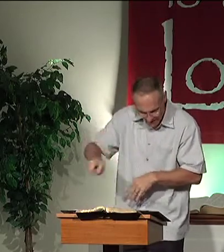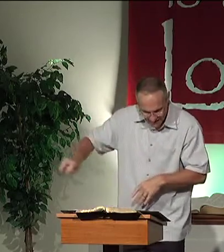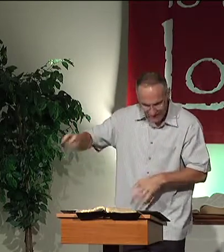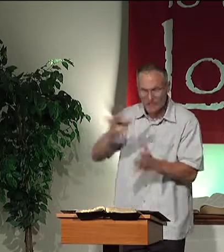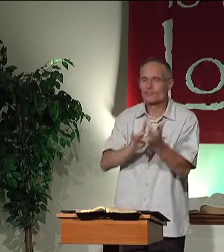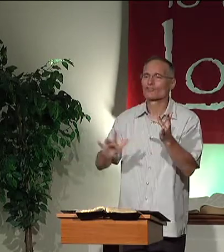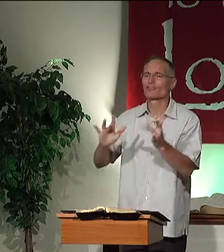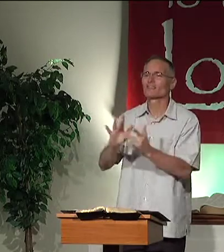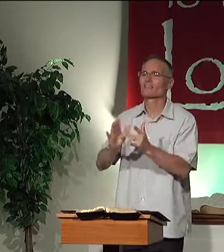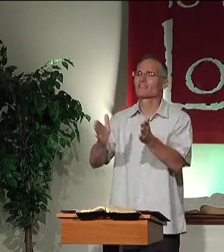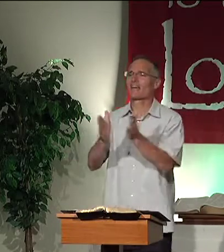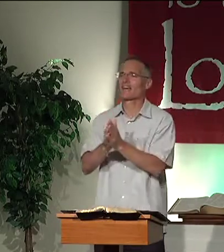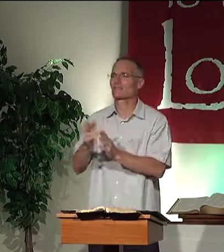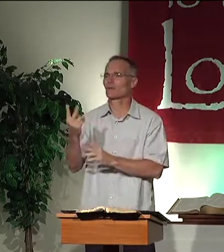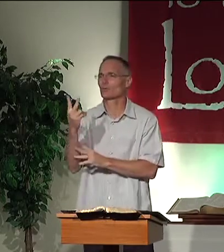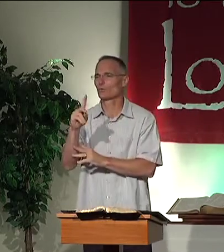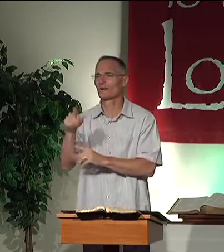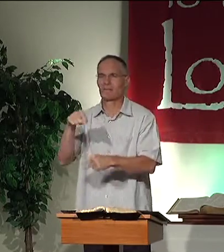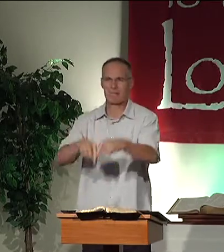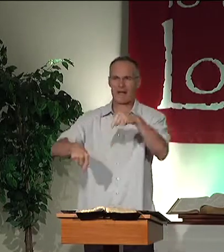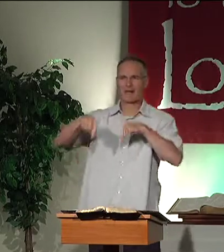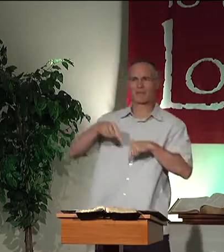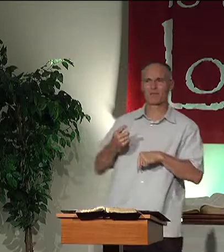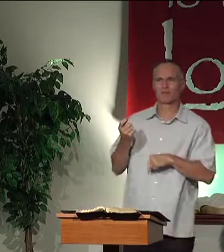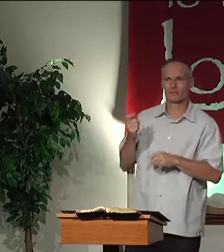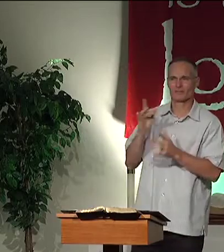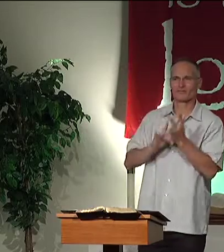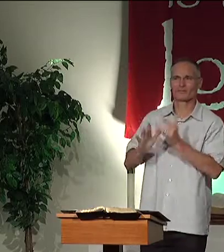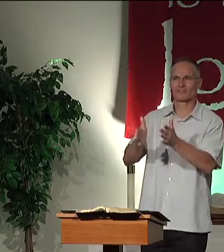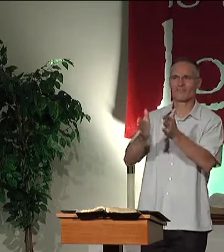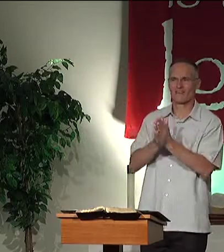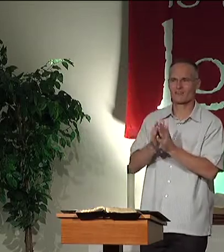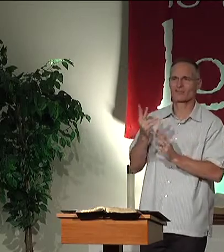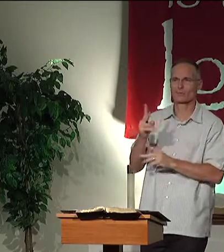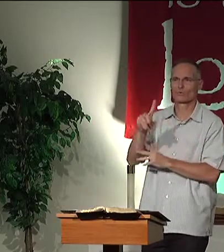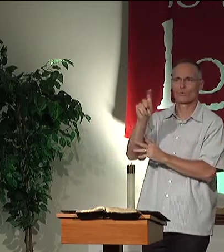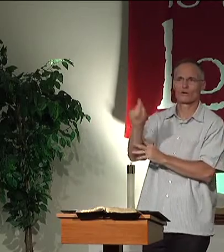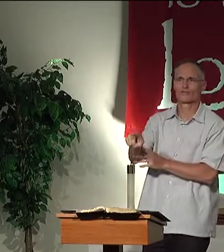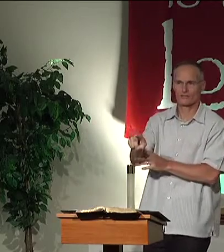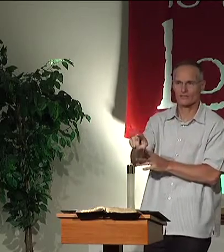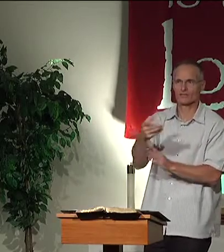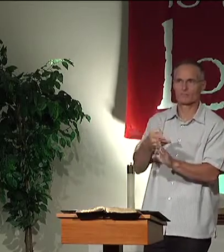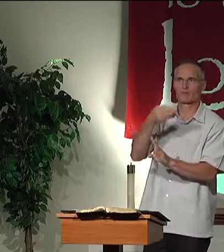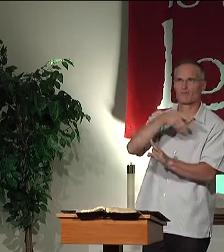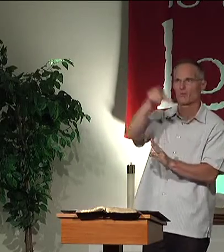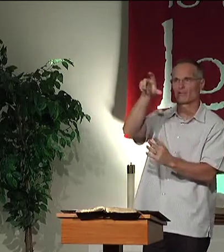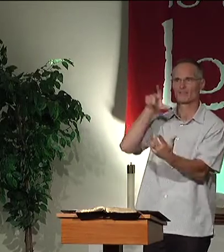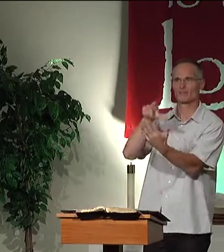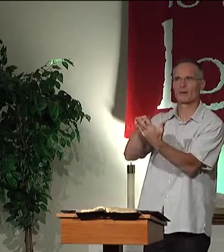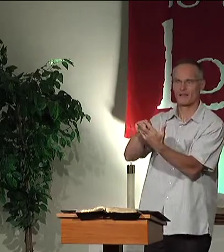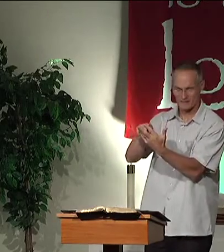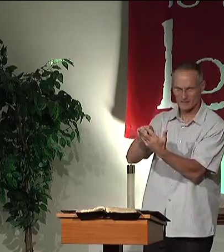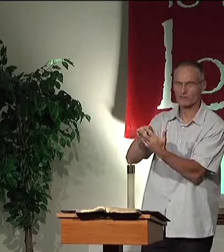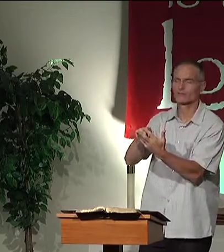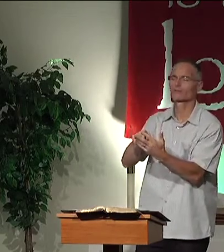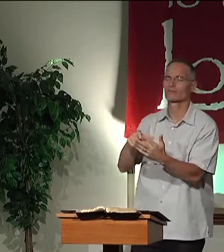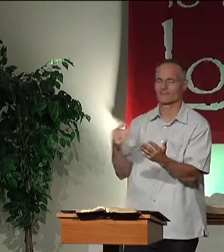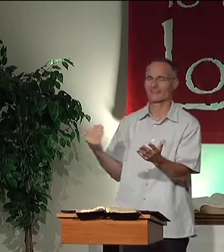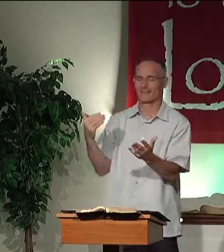Jesus and his disciples were traveling. And let me back up a little bit. Jesus had asked them two questions in the